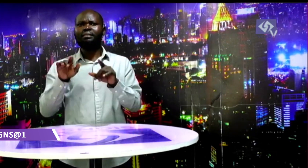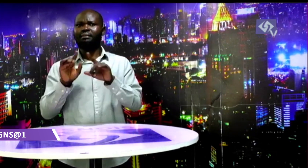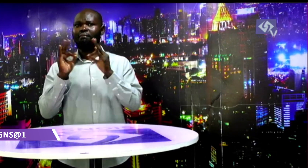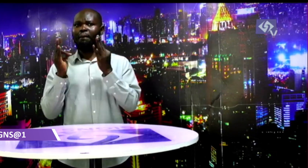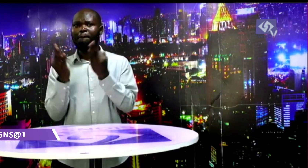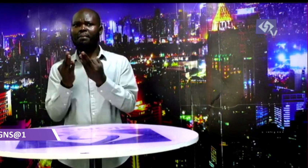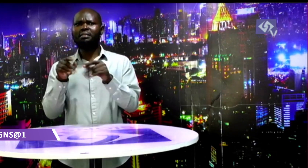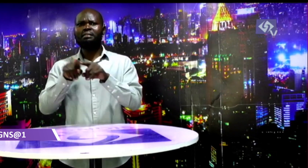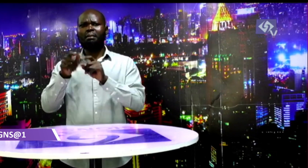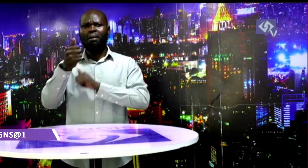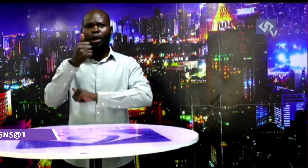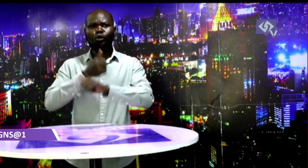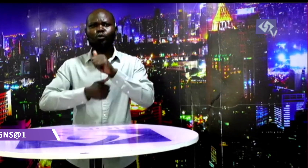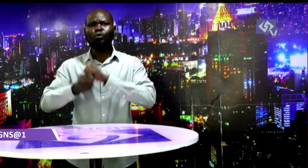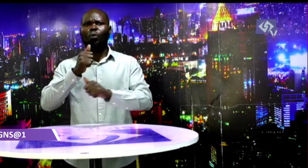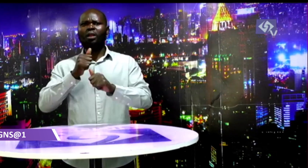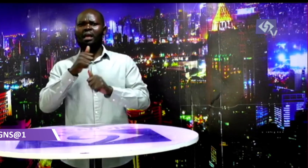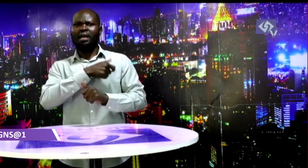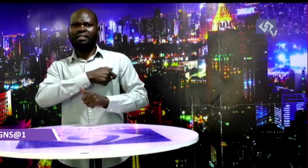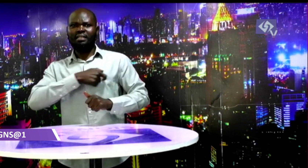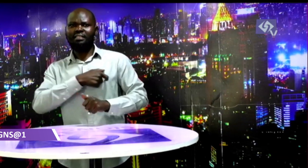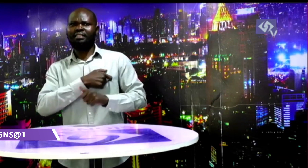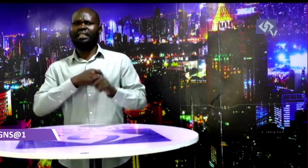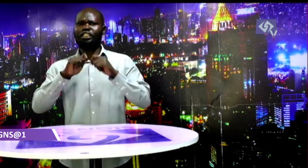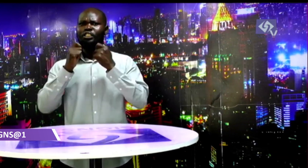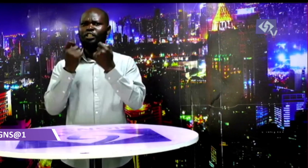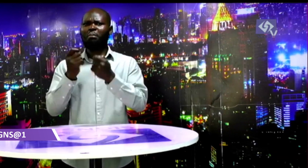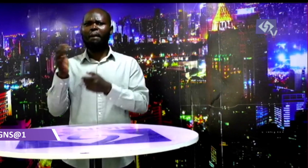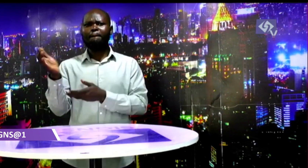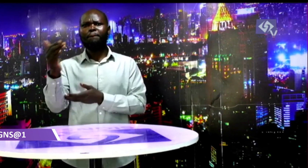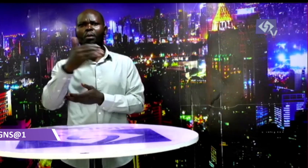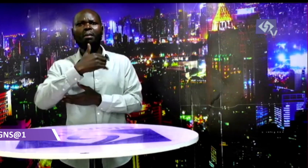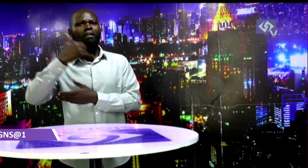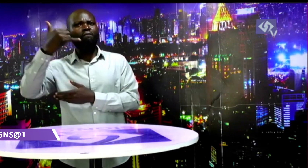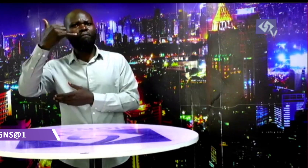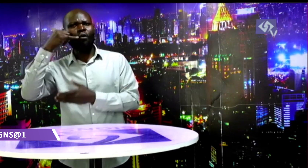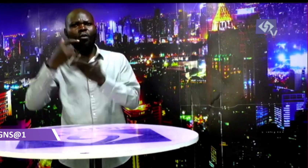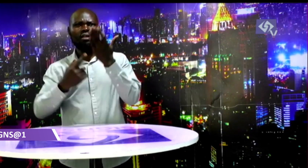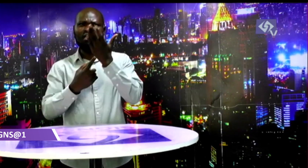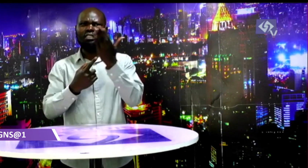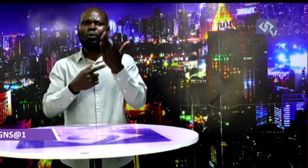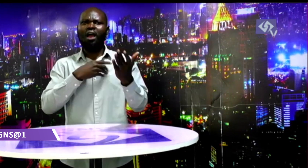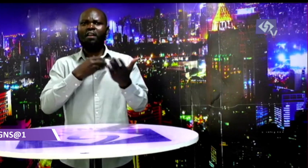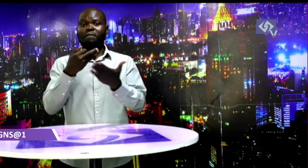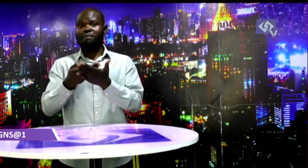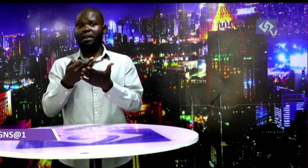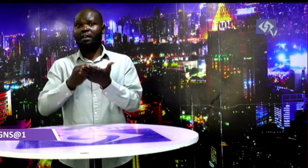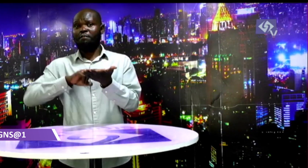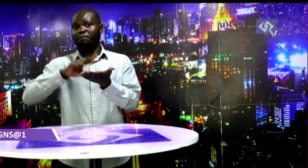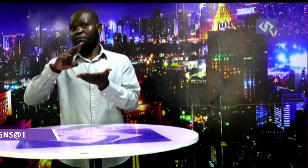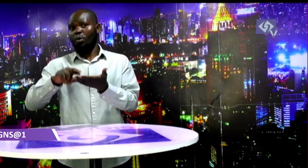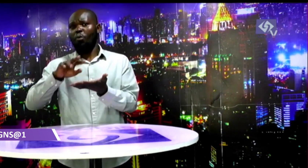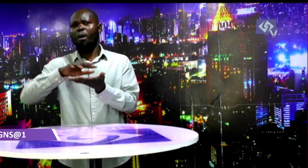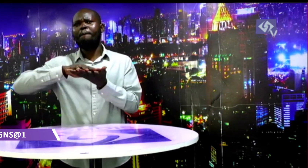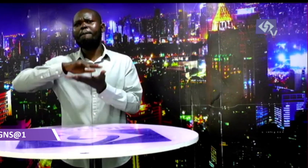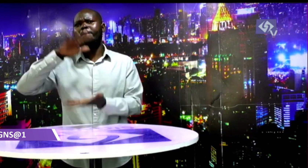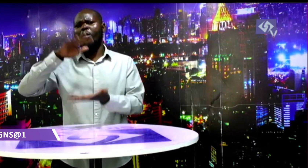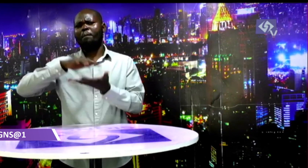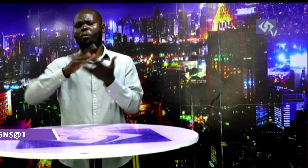active activating multi-agency terms and mobilizing technical and financial resources for